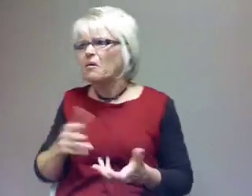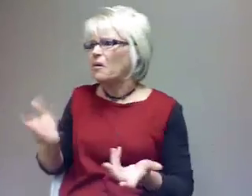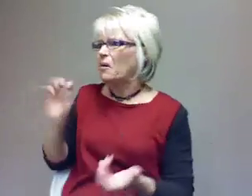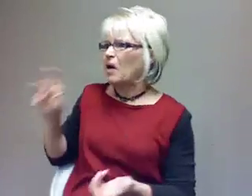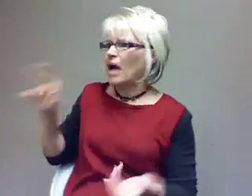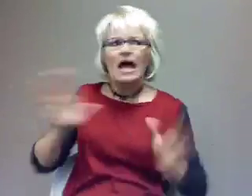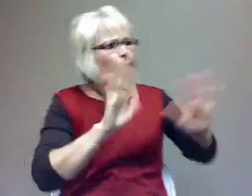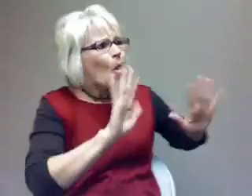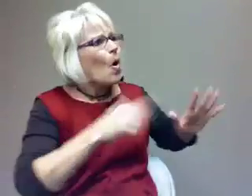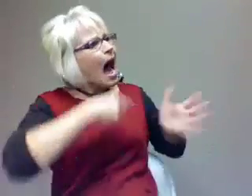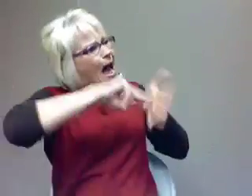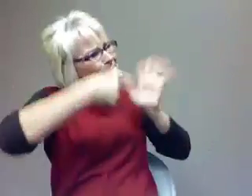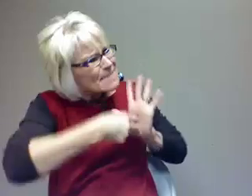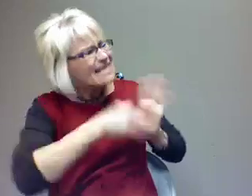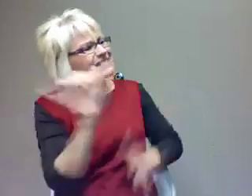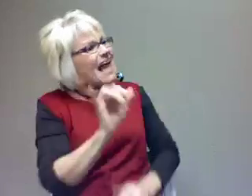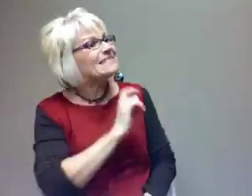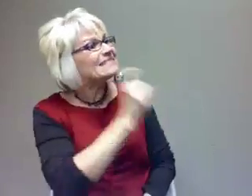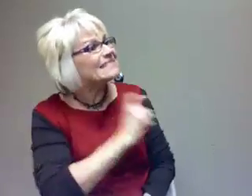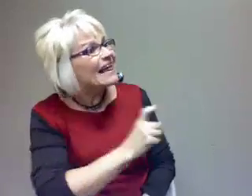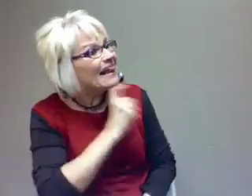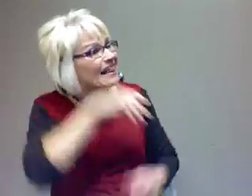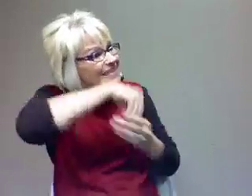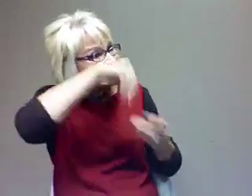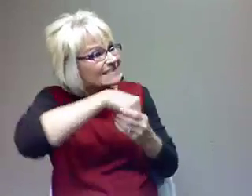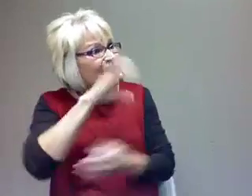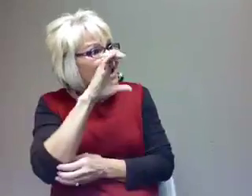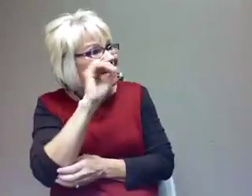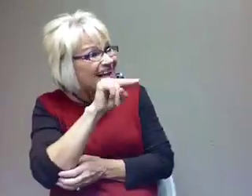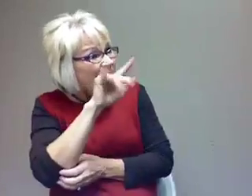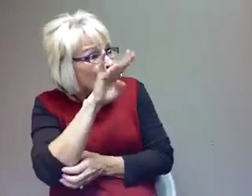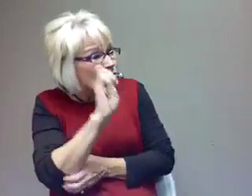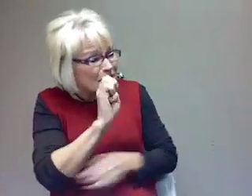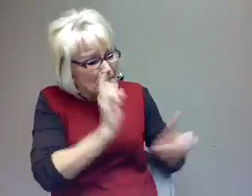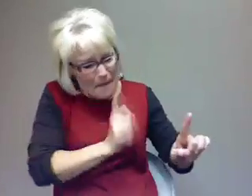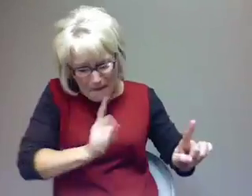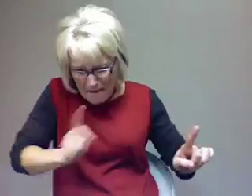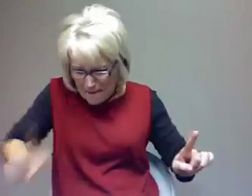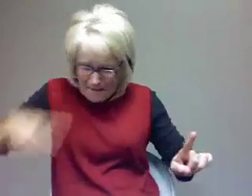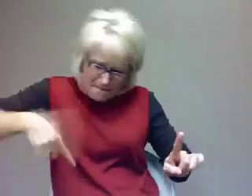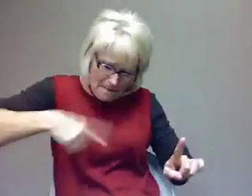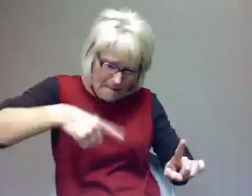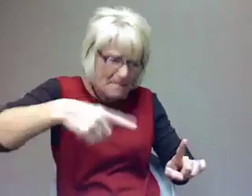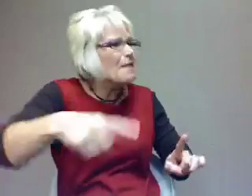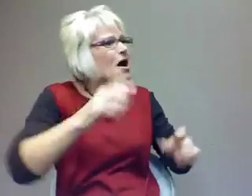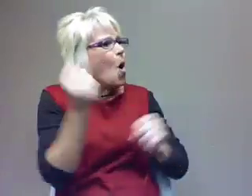The steel they put in the concrete when they lay the foundations of things, it's that stuff. It's holding your membranes together. It's the glue of the human